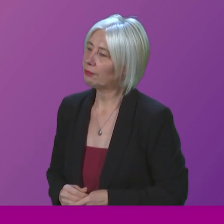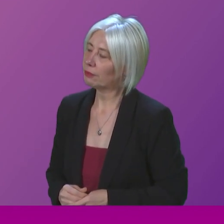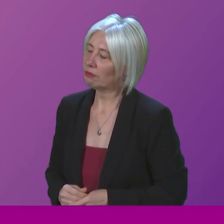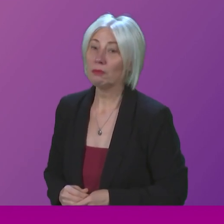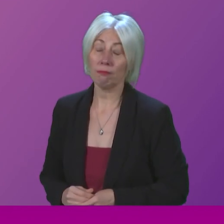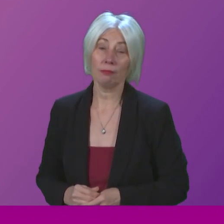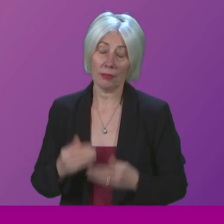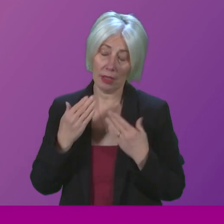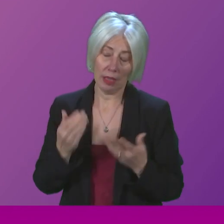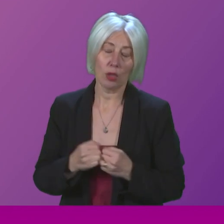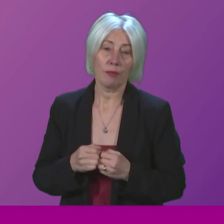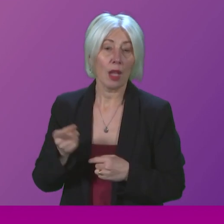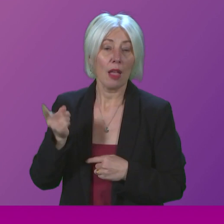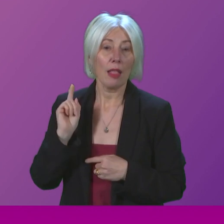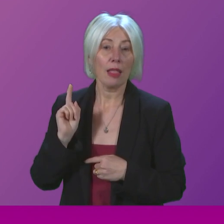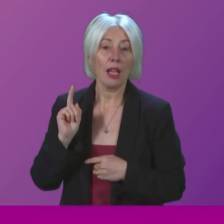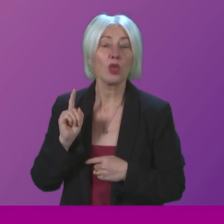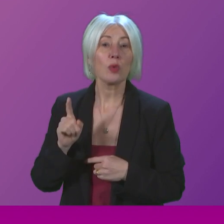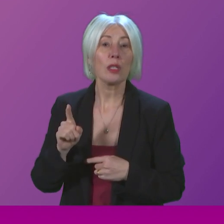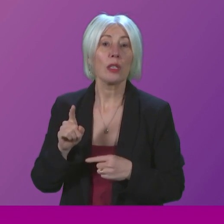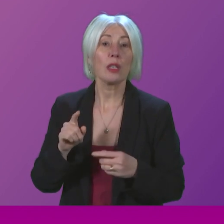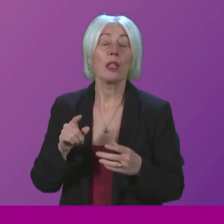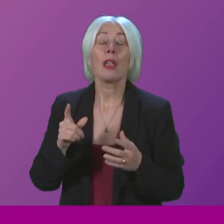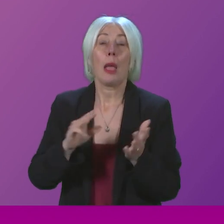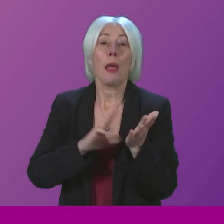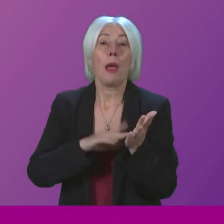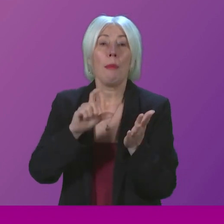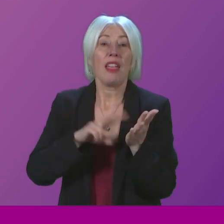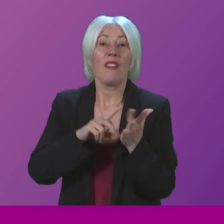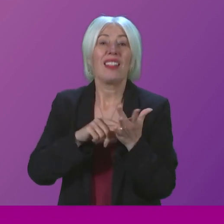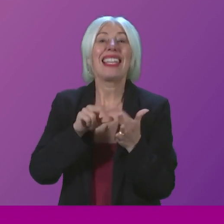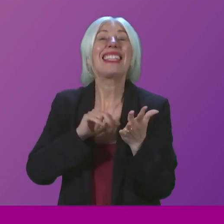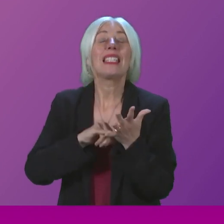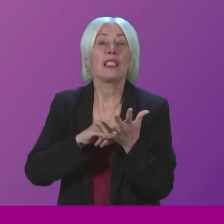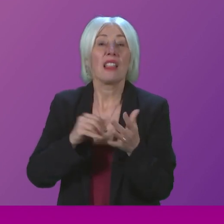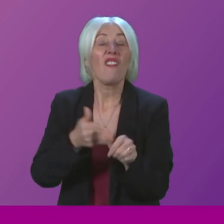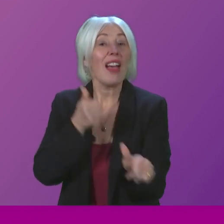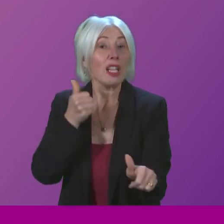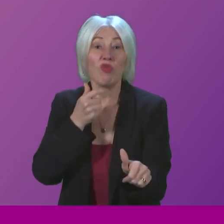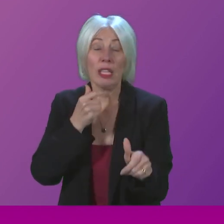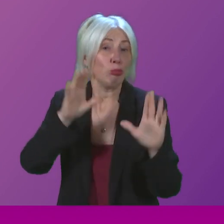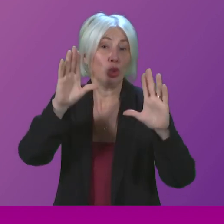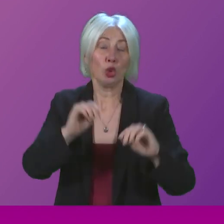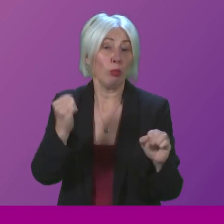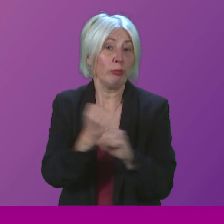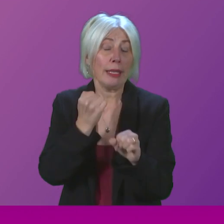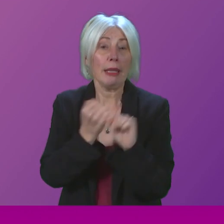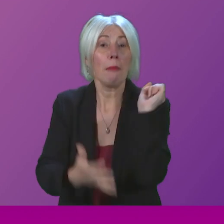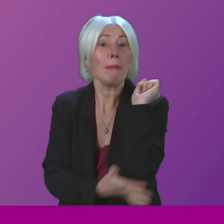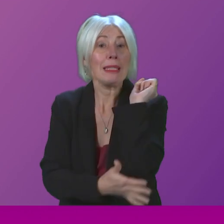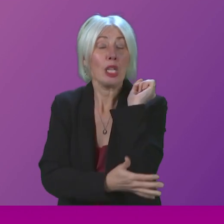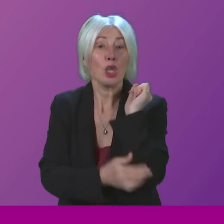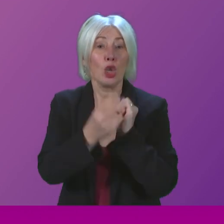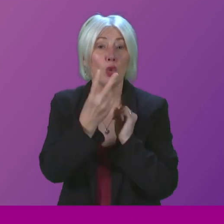Thank you, President Officer. Last week, Plaidus ceased production at the McVitie's factory in Toll Cross, ending 205 years of biscuit-making